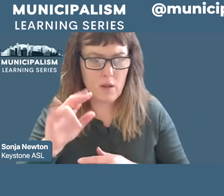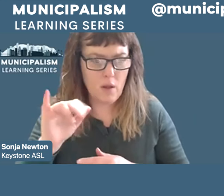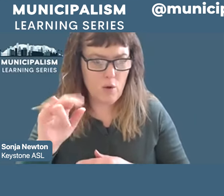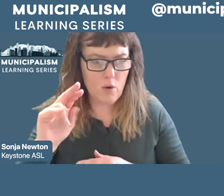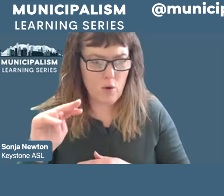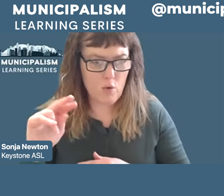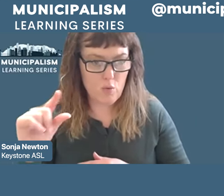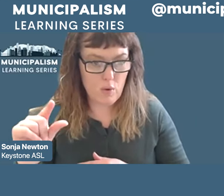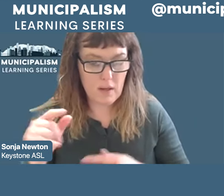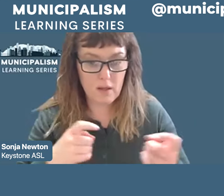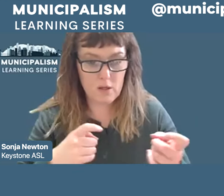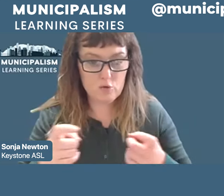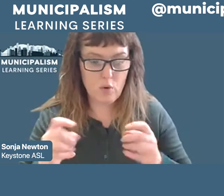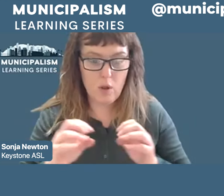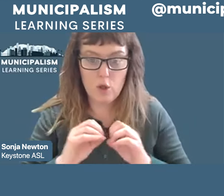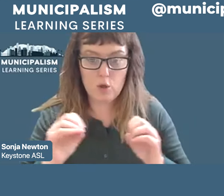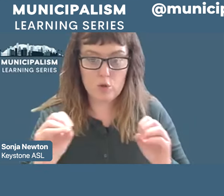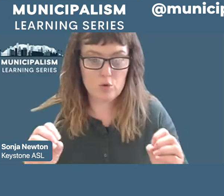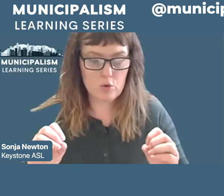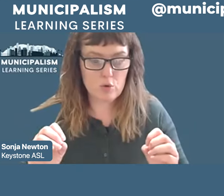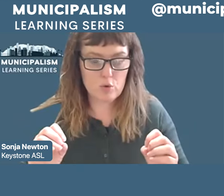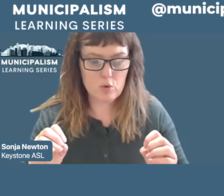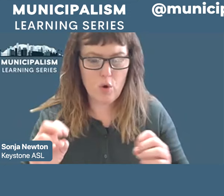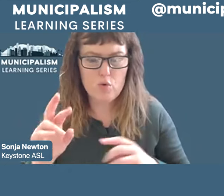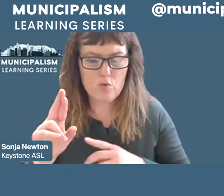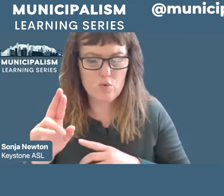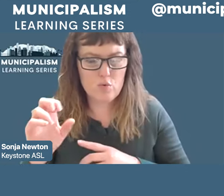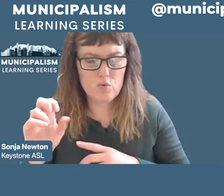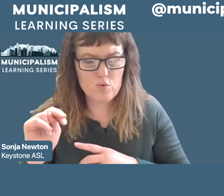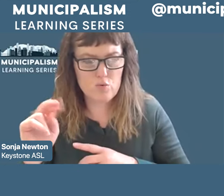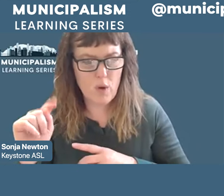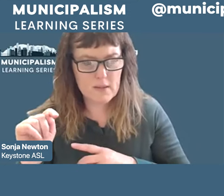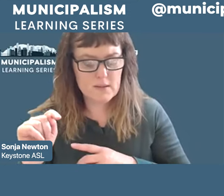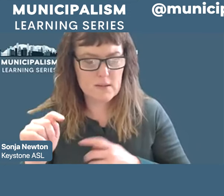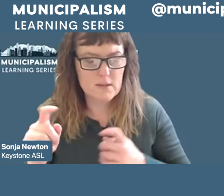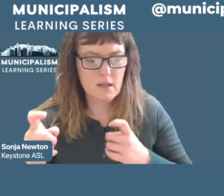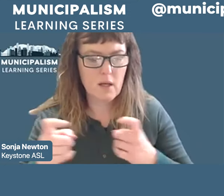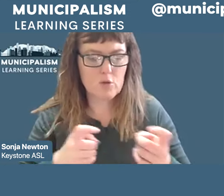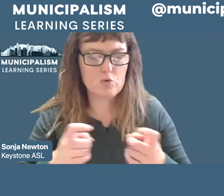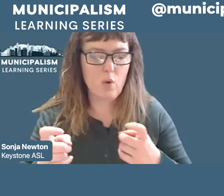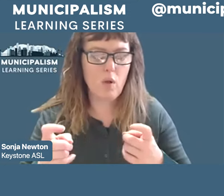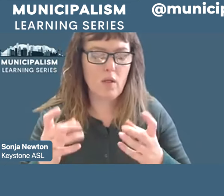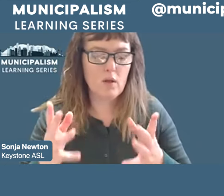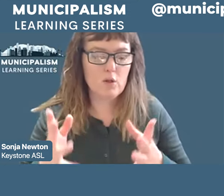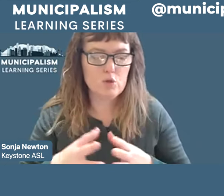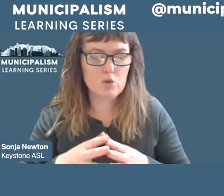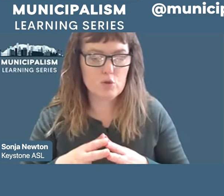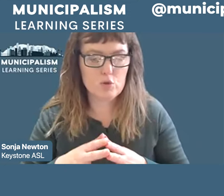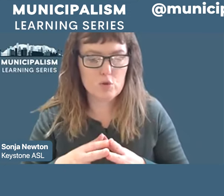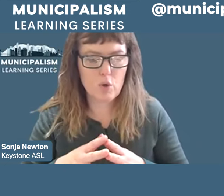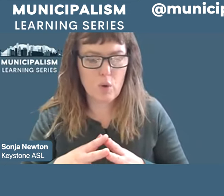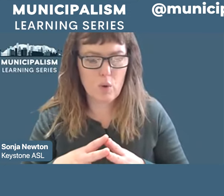California been able to pass rain control and so Richmond was approved